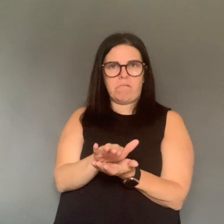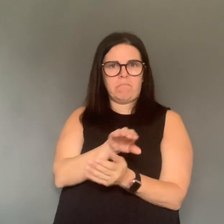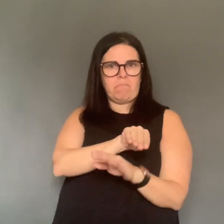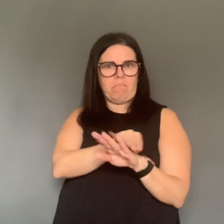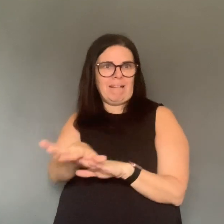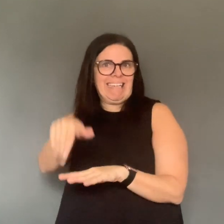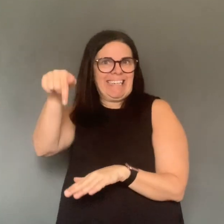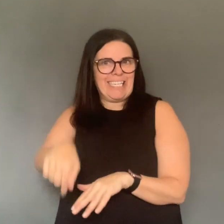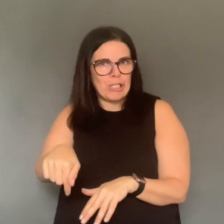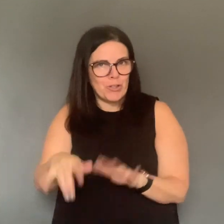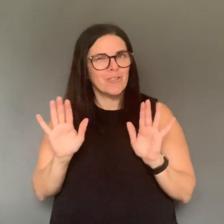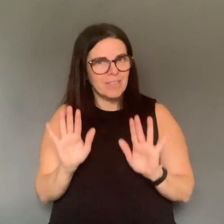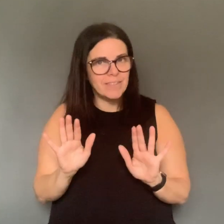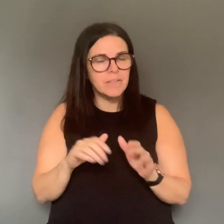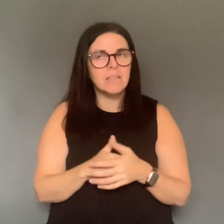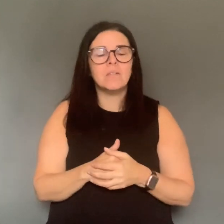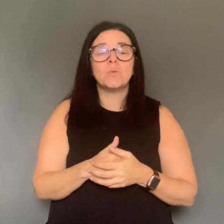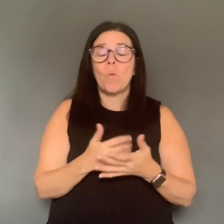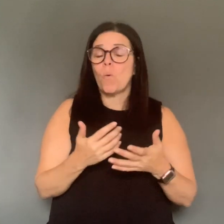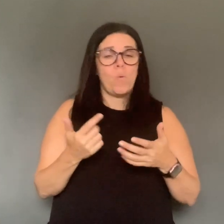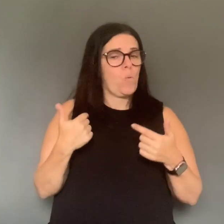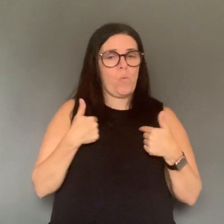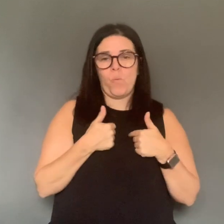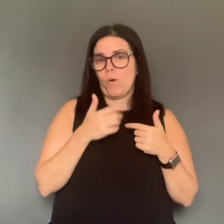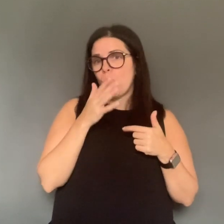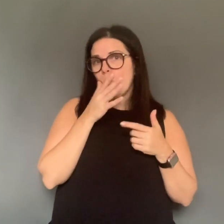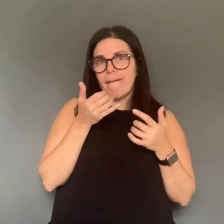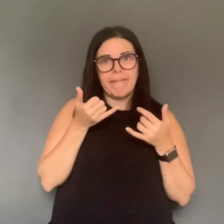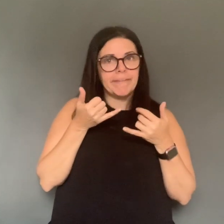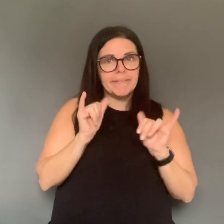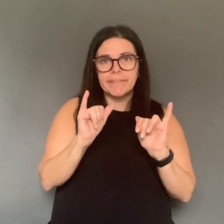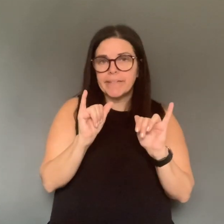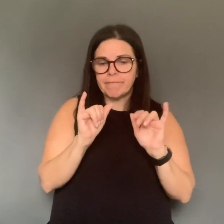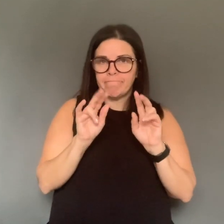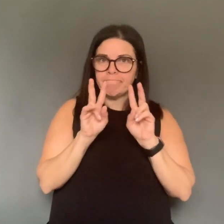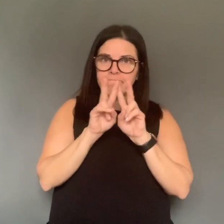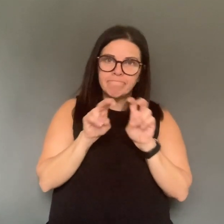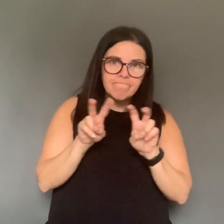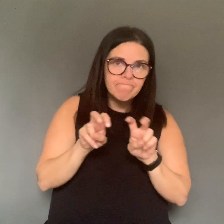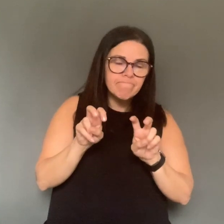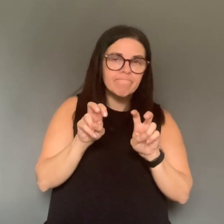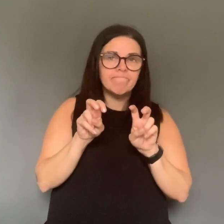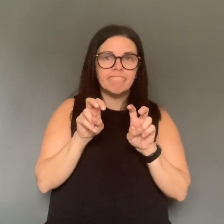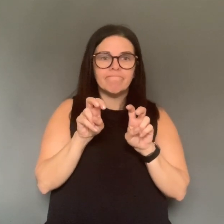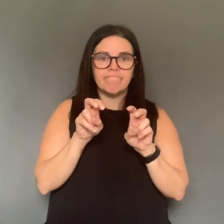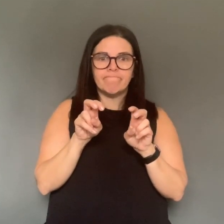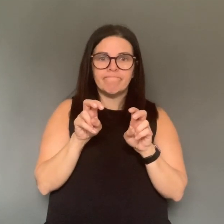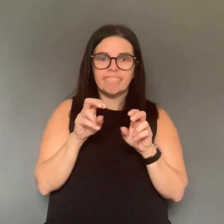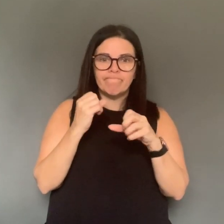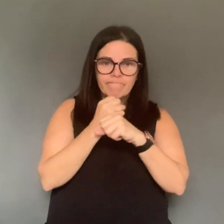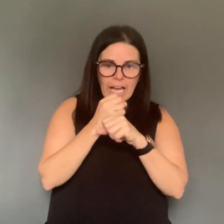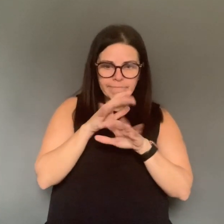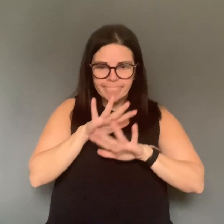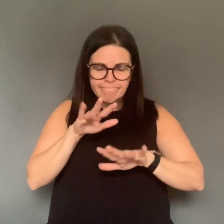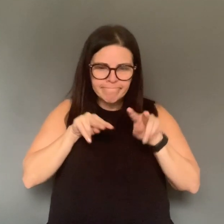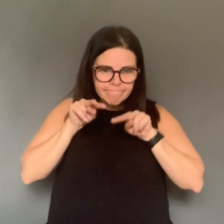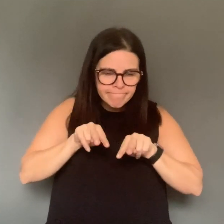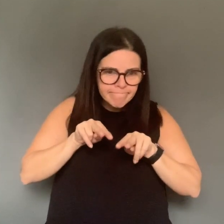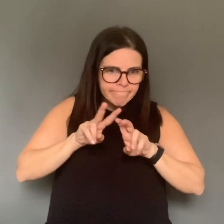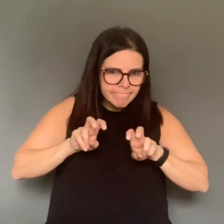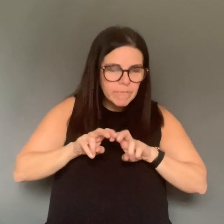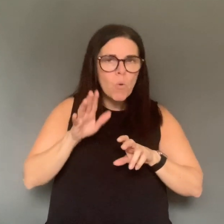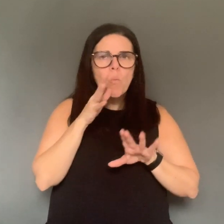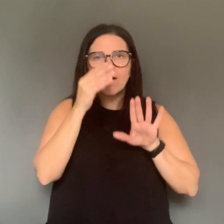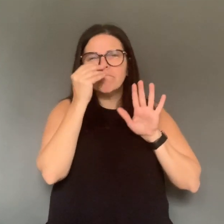And just as a follow-up to that, yesterday we received a statement from the CEO of the hospital, David Mujain, about our border